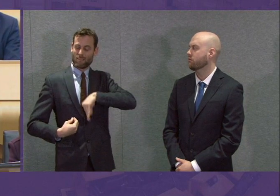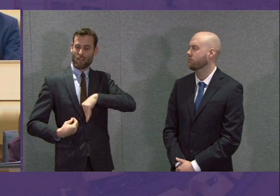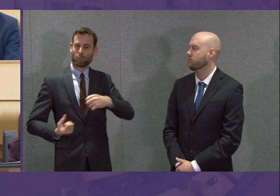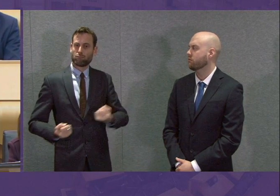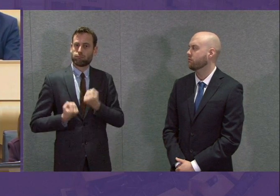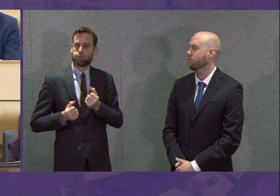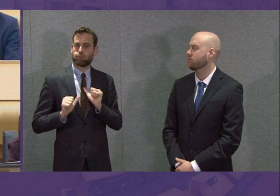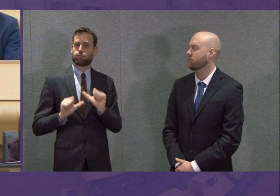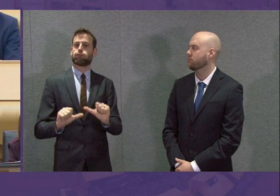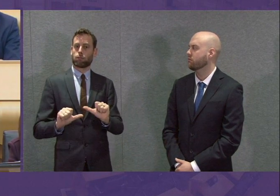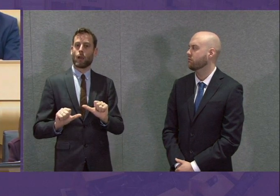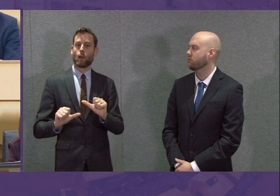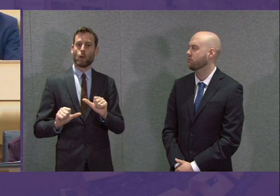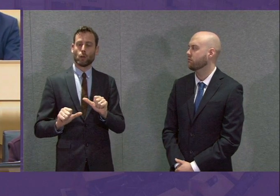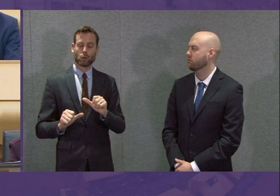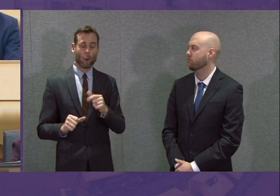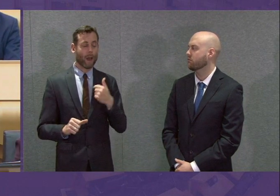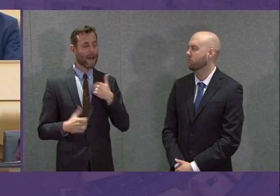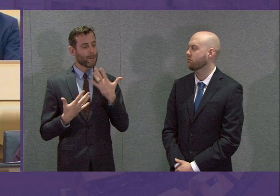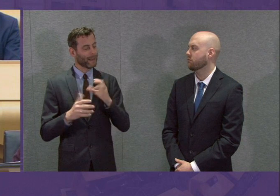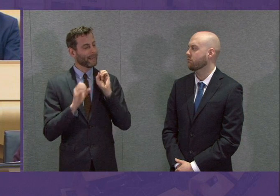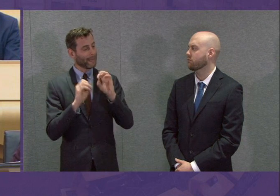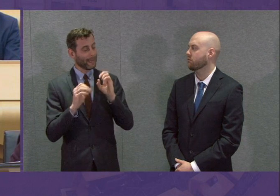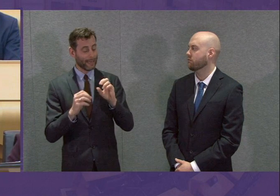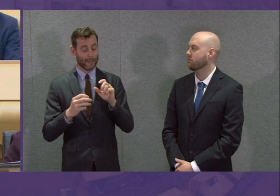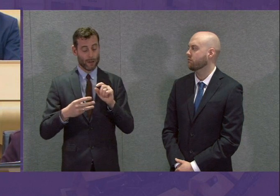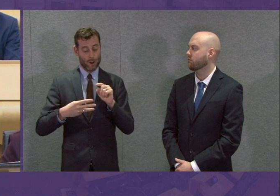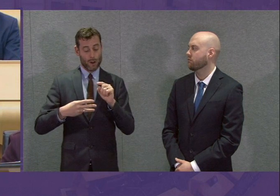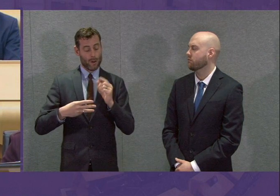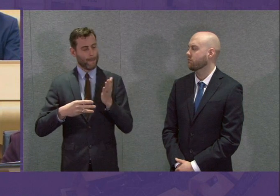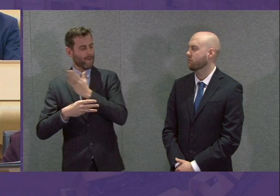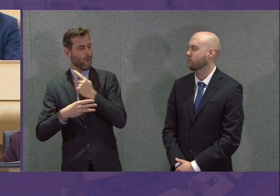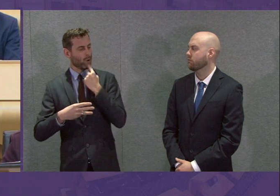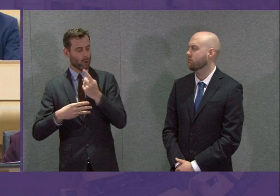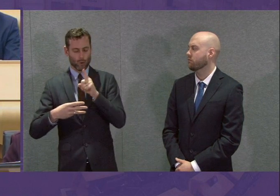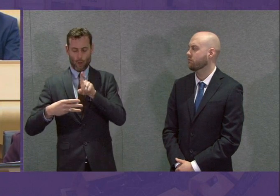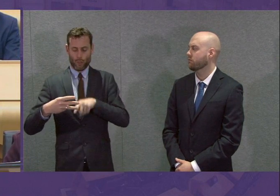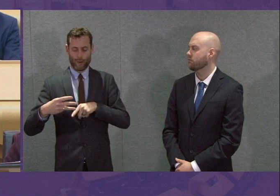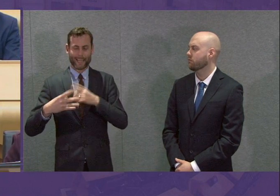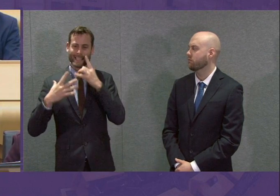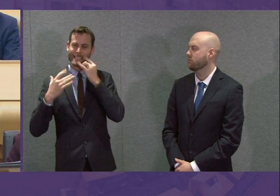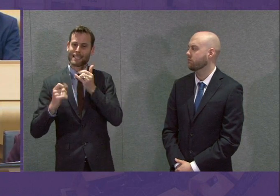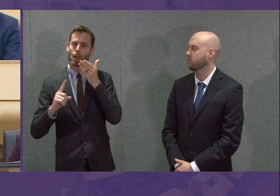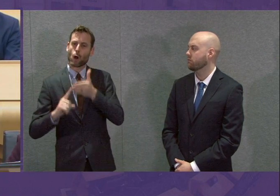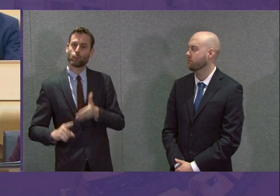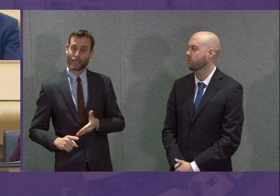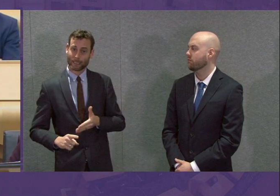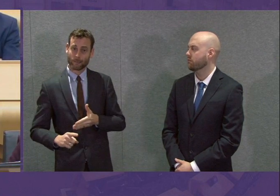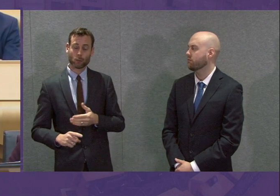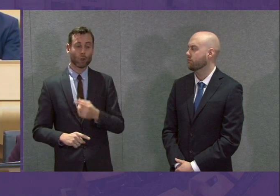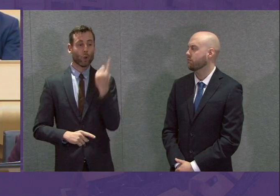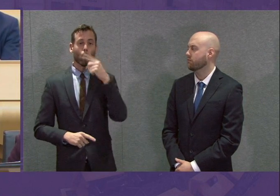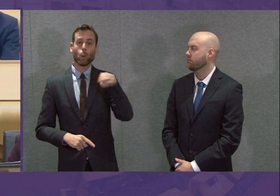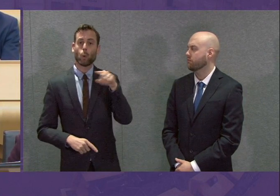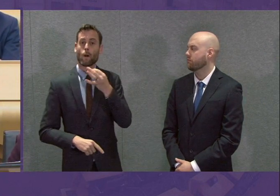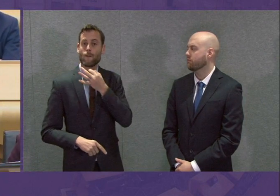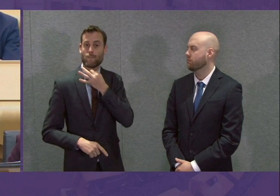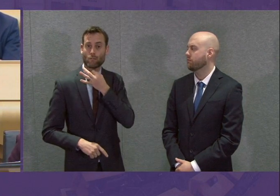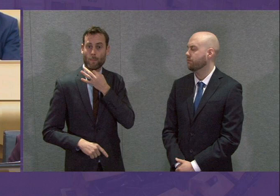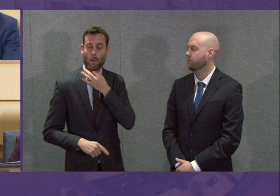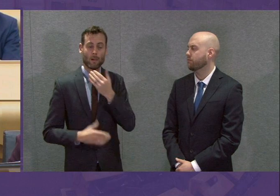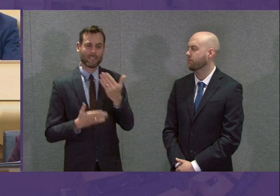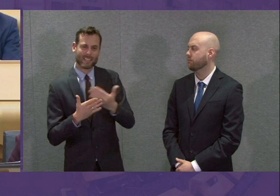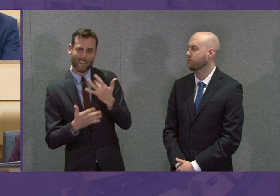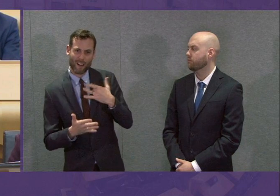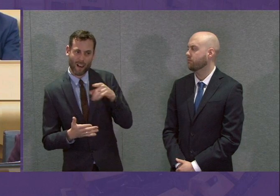suggested that. I set out the three objectives of our testing arrangements, protecting the vulnerable and saving lives, key and critical workers